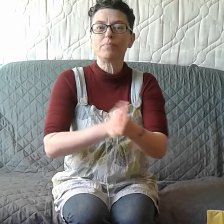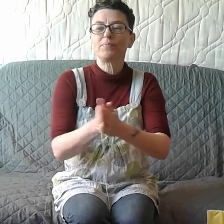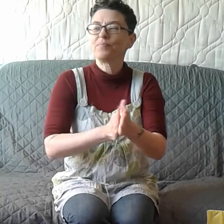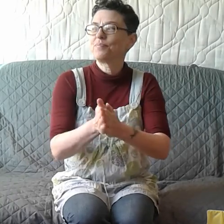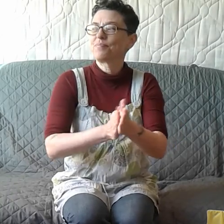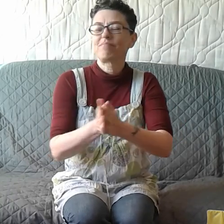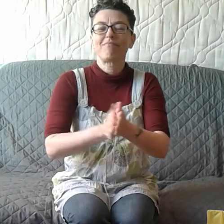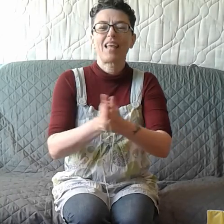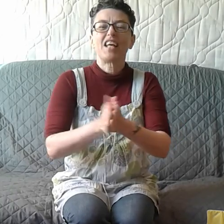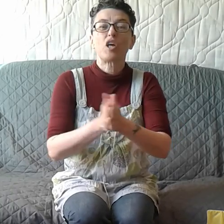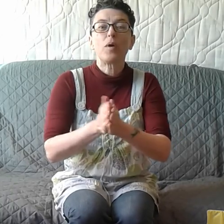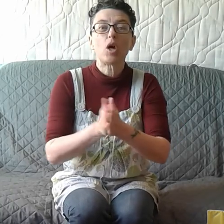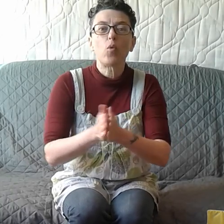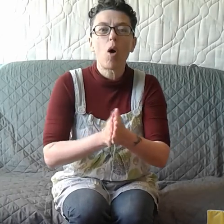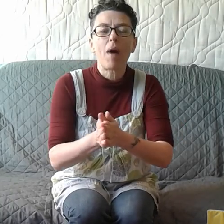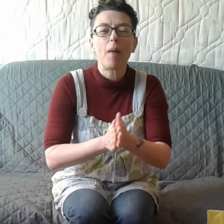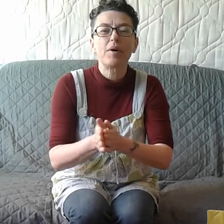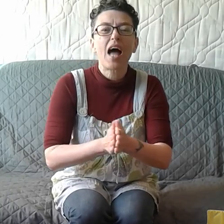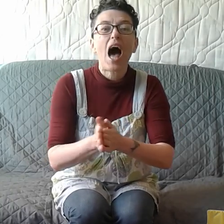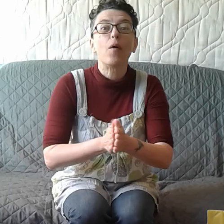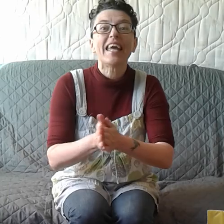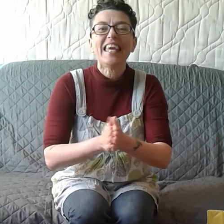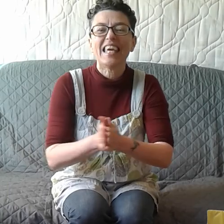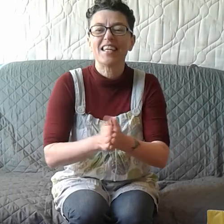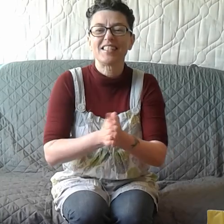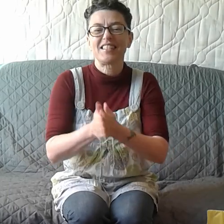so we can warm up our ears.